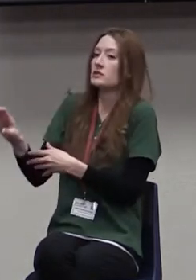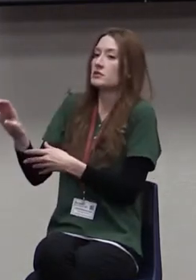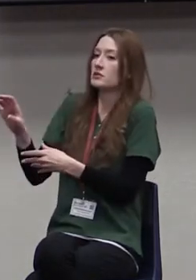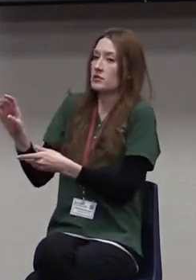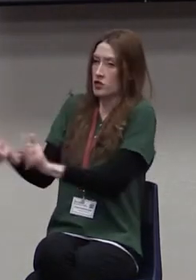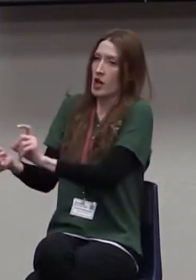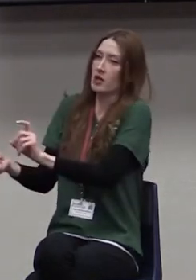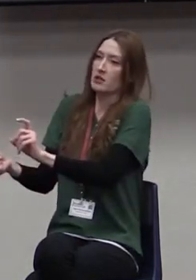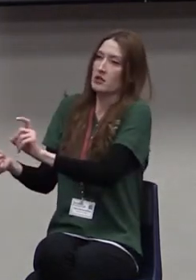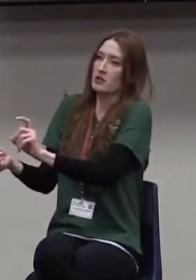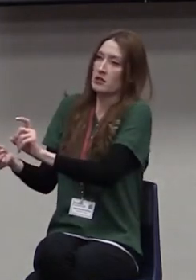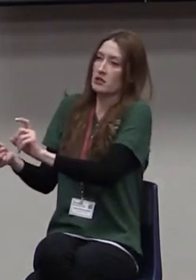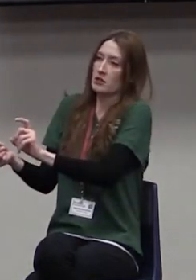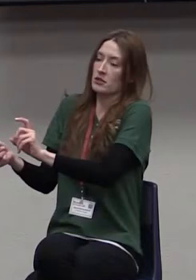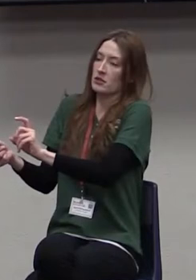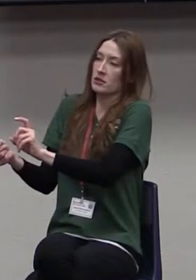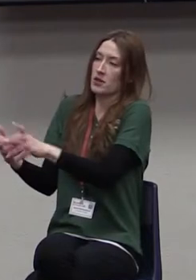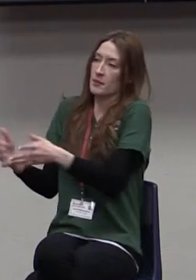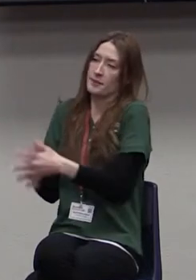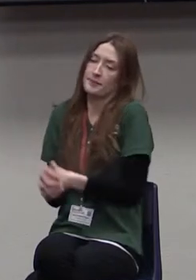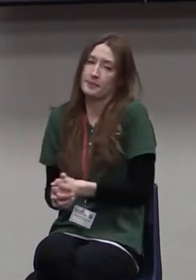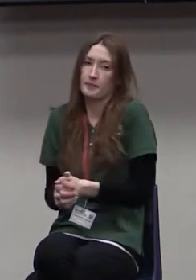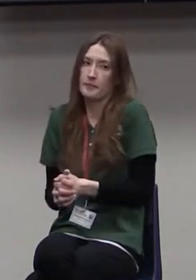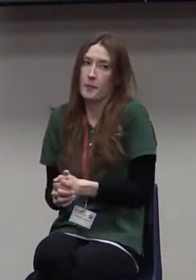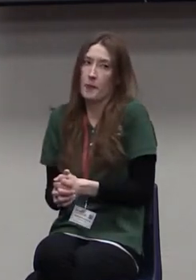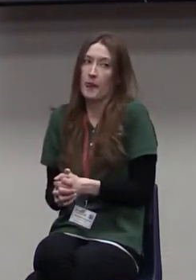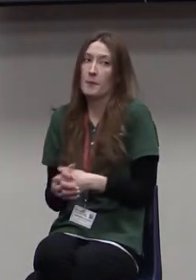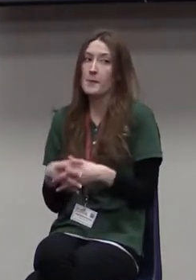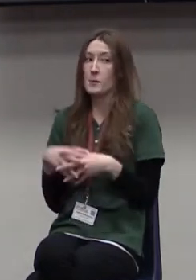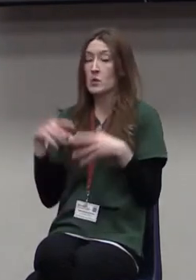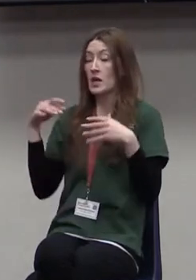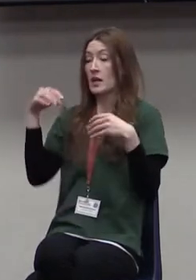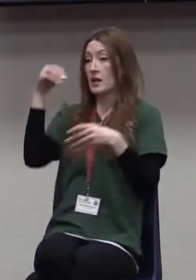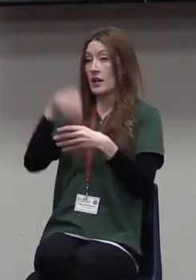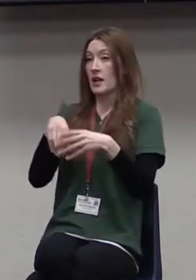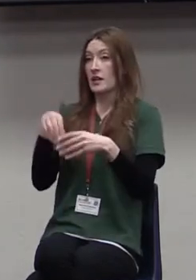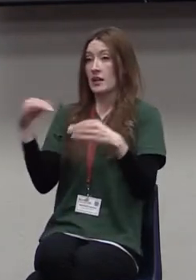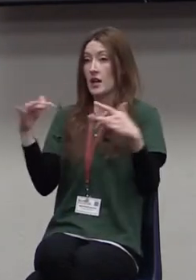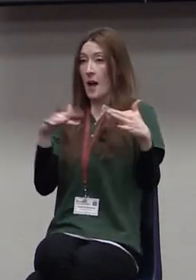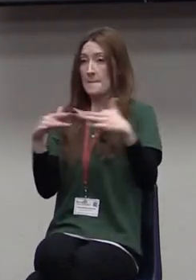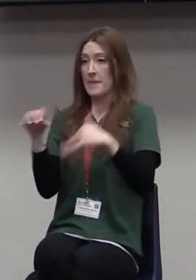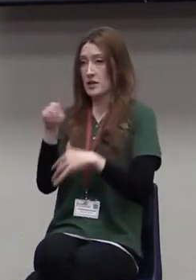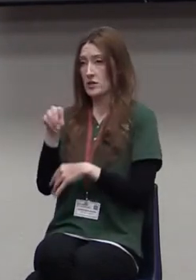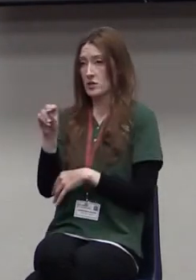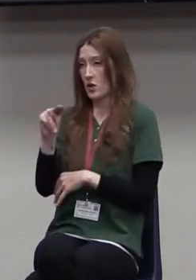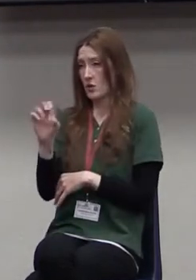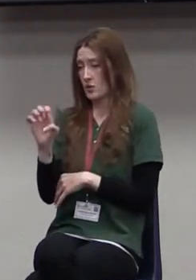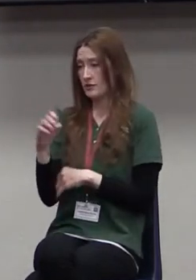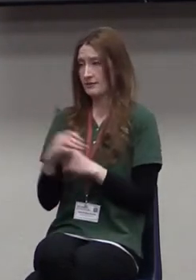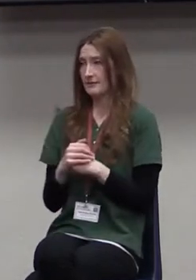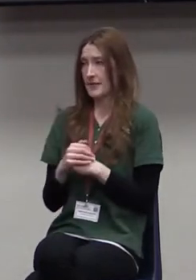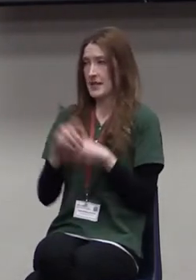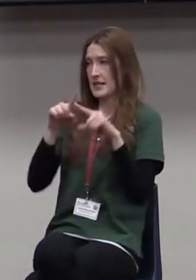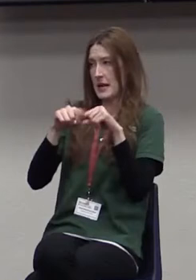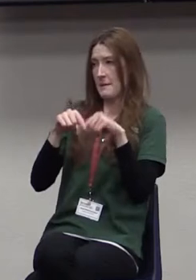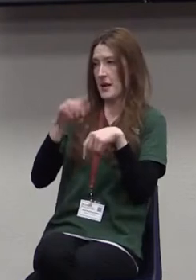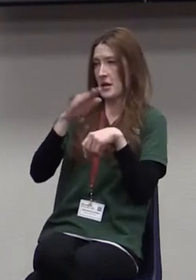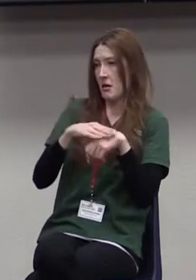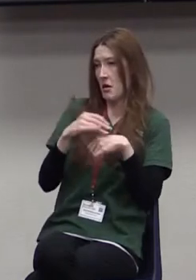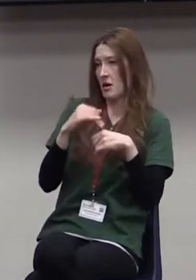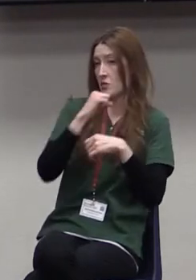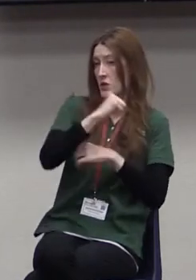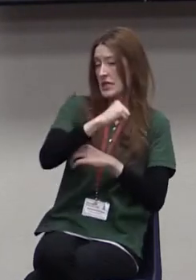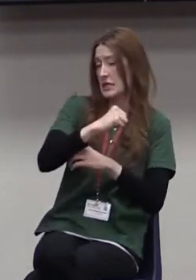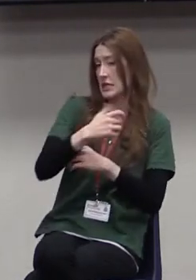couple of things happen in the combat zone. Depending on the level of conflict and the resistance that exists, a couple of things happen.